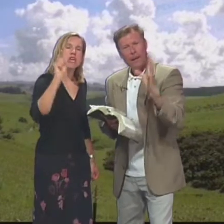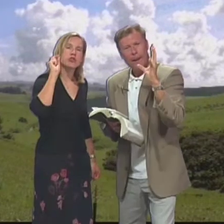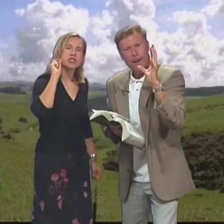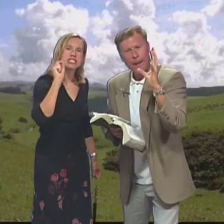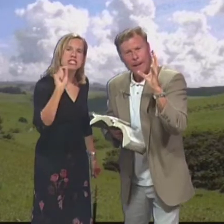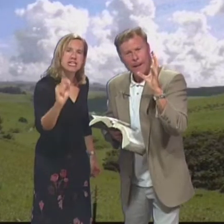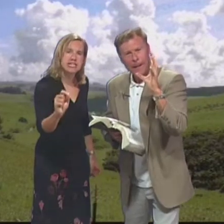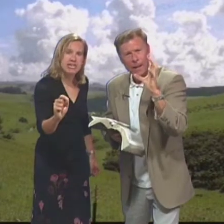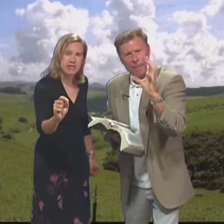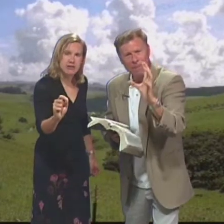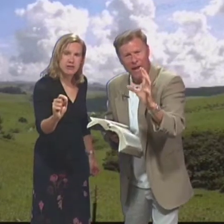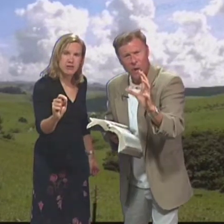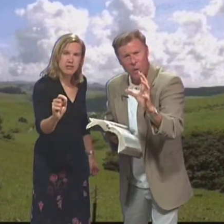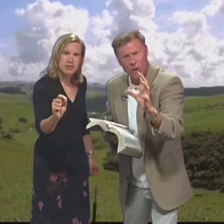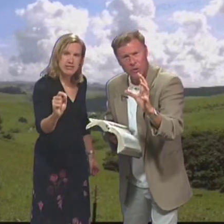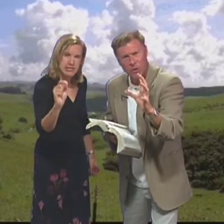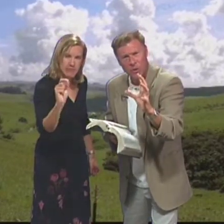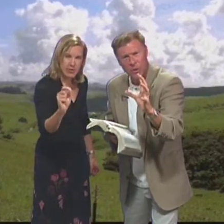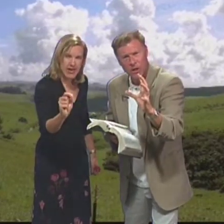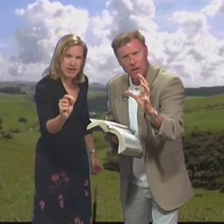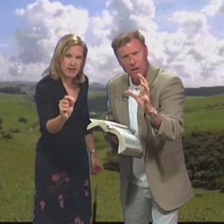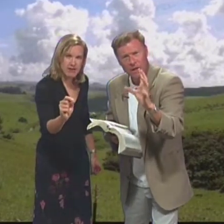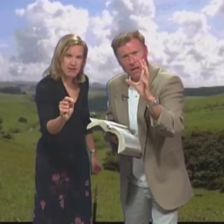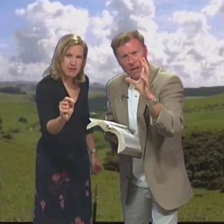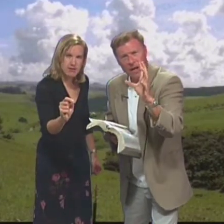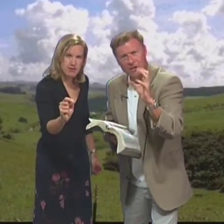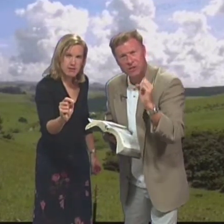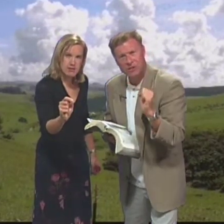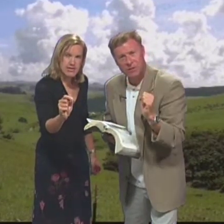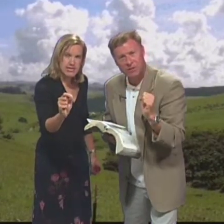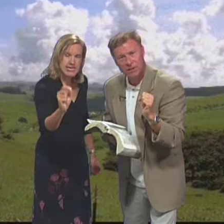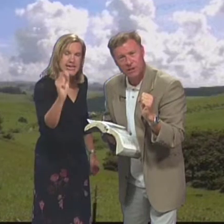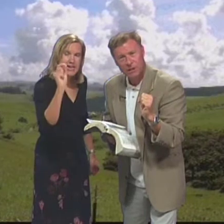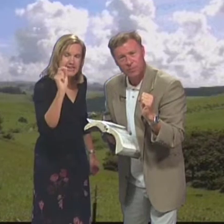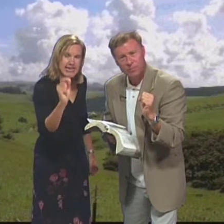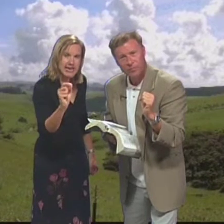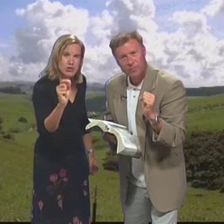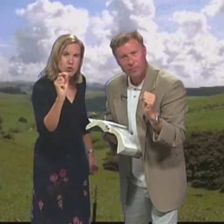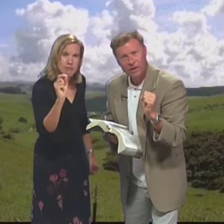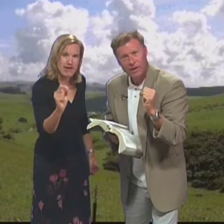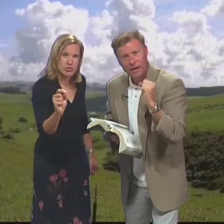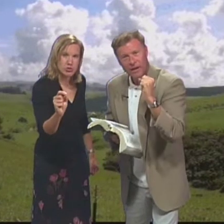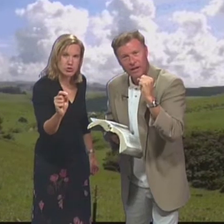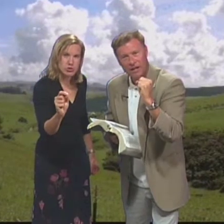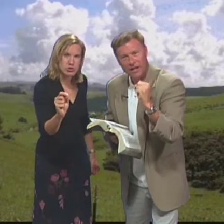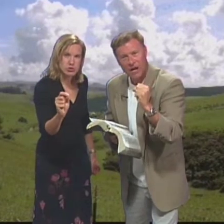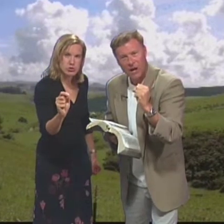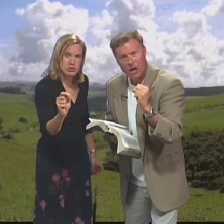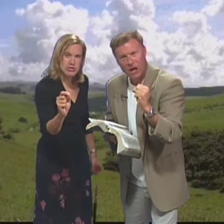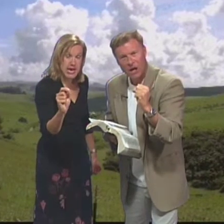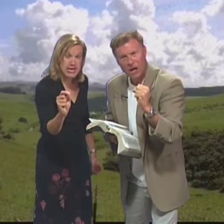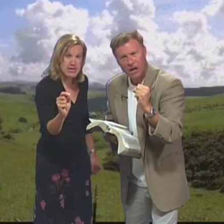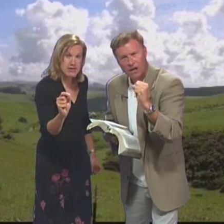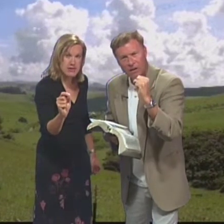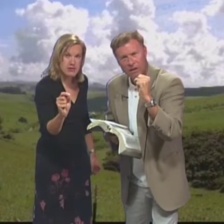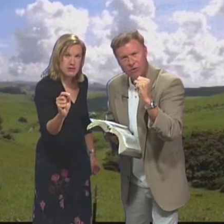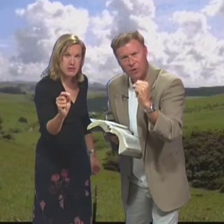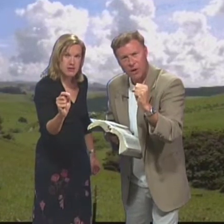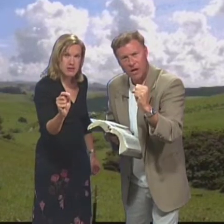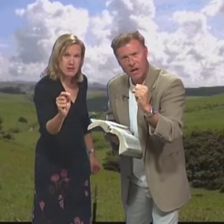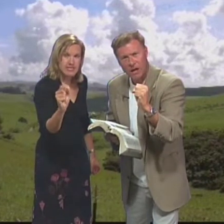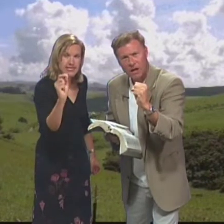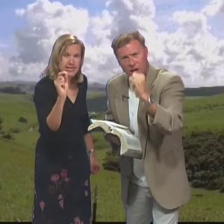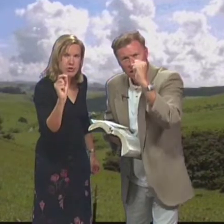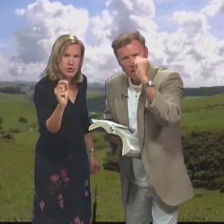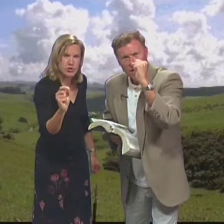que el Espíritu Santo Te llene Empower you Te de poder And guide your steps Y que guíe tus pasos And there Y ahí You'll